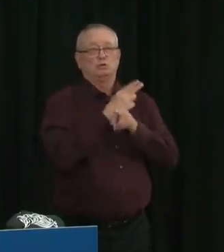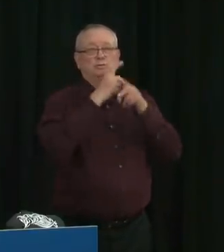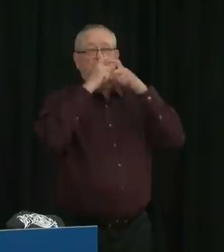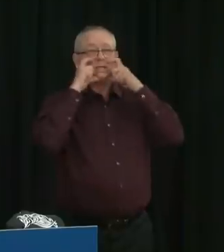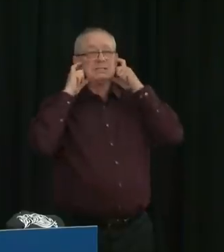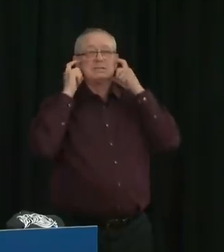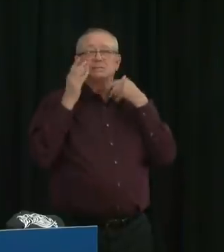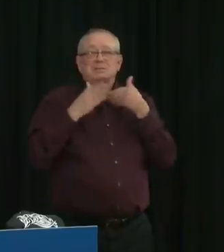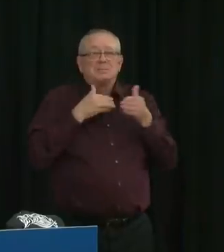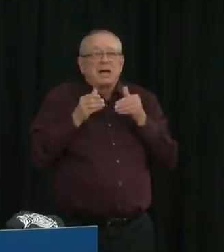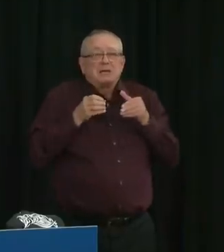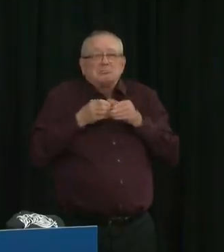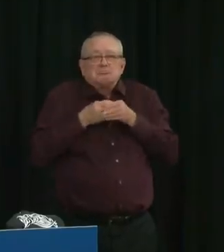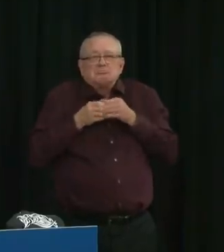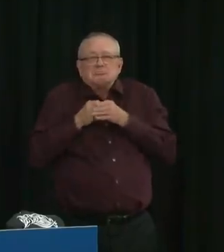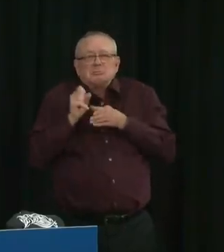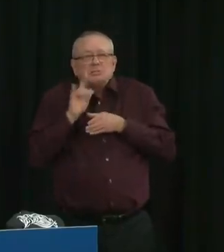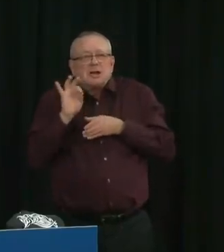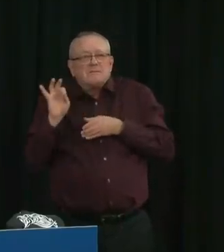Should it be mandatory at all times?